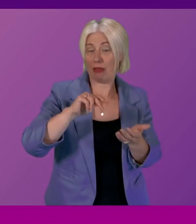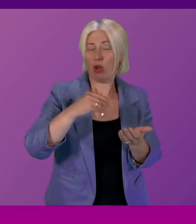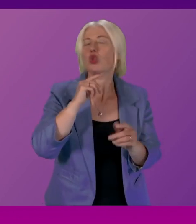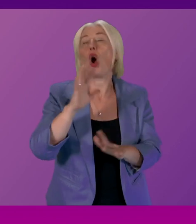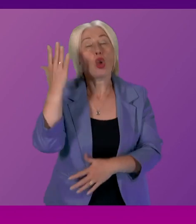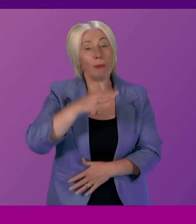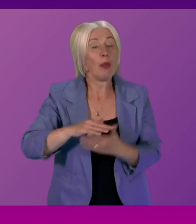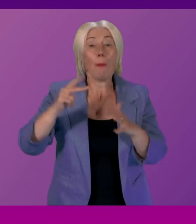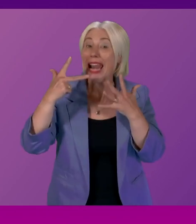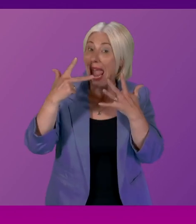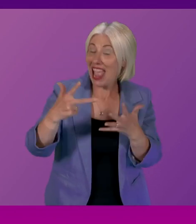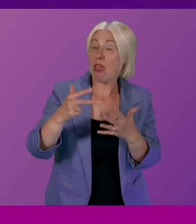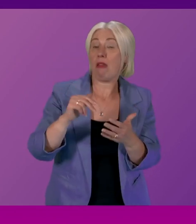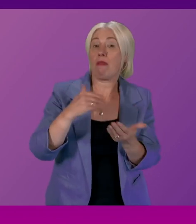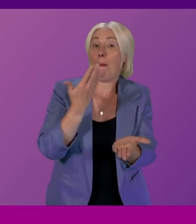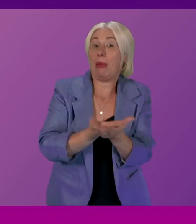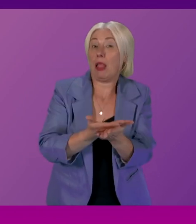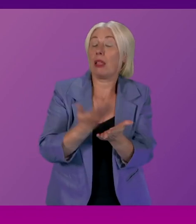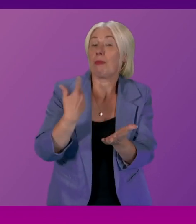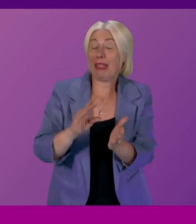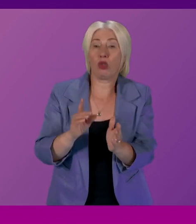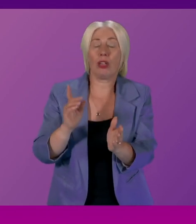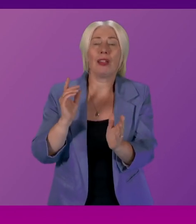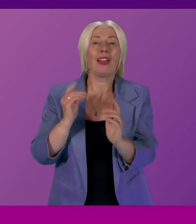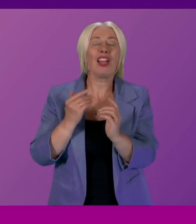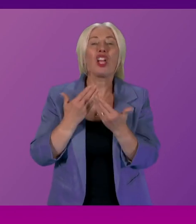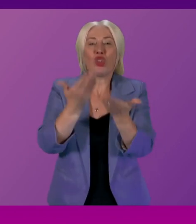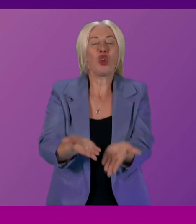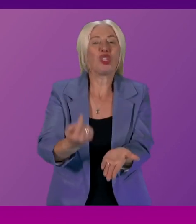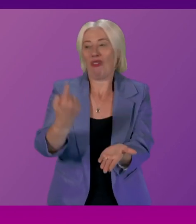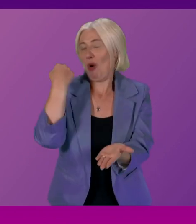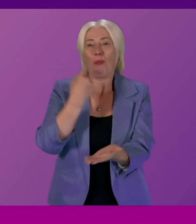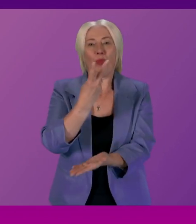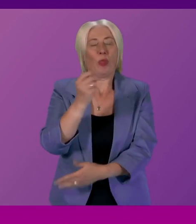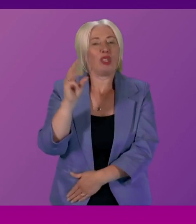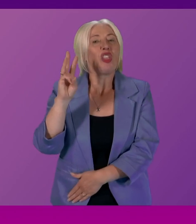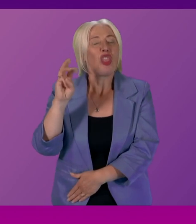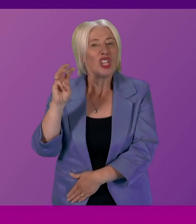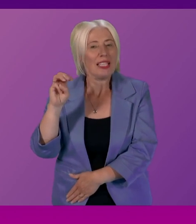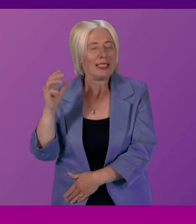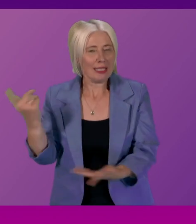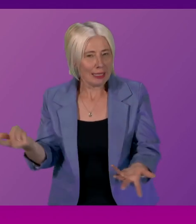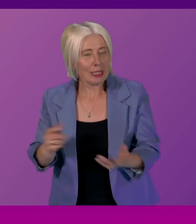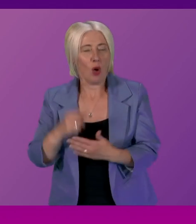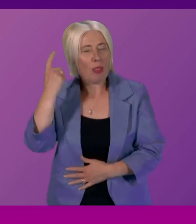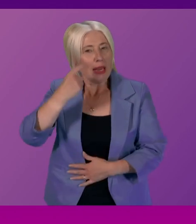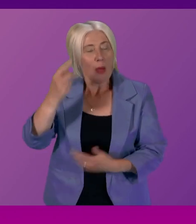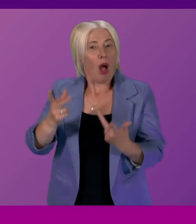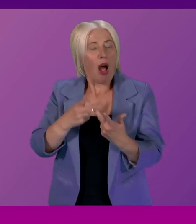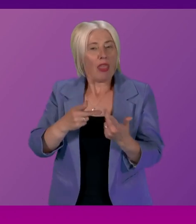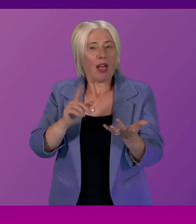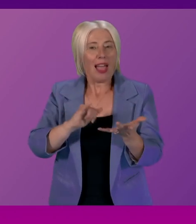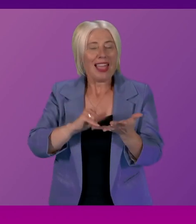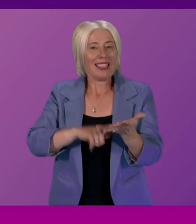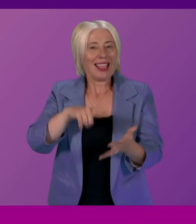introduced since those rules were updated in 2013 and you'll know that the Government is considering a number of other SLCE